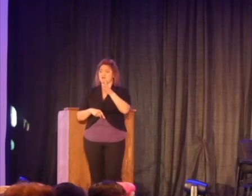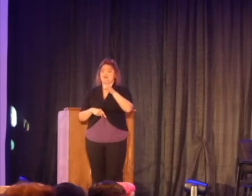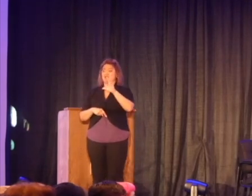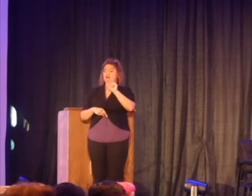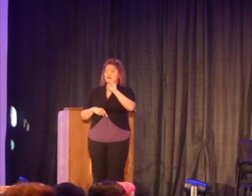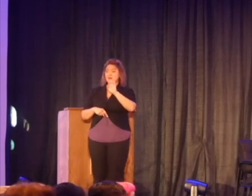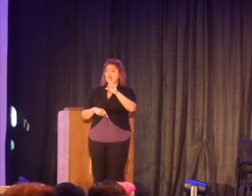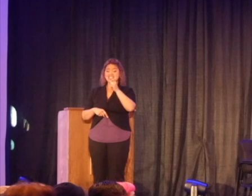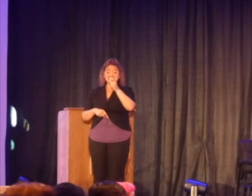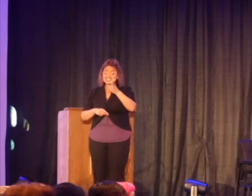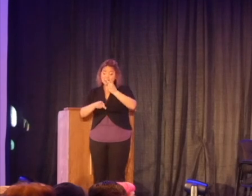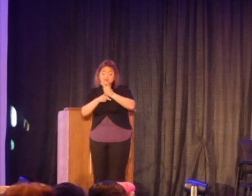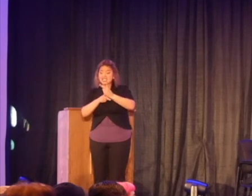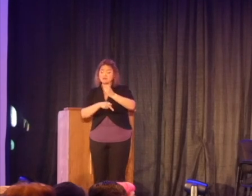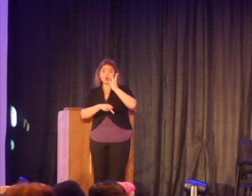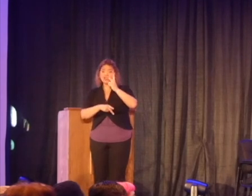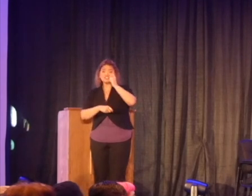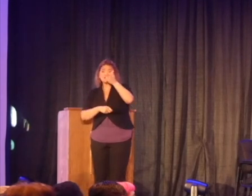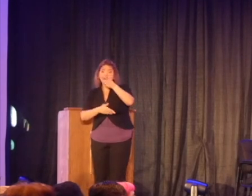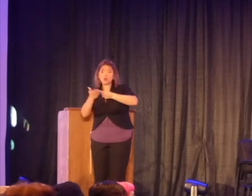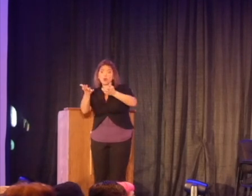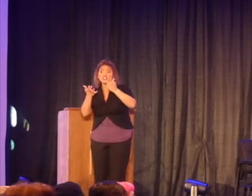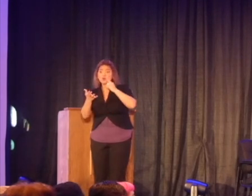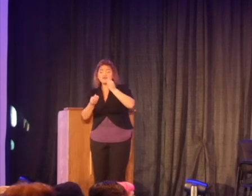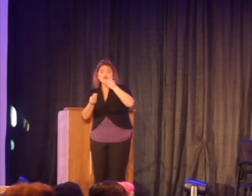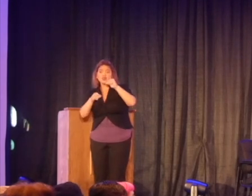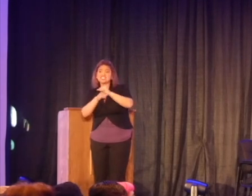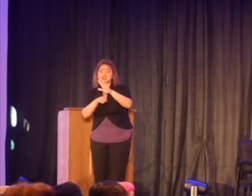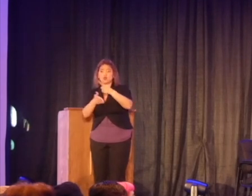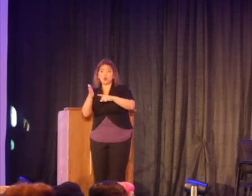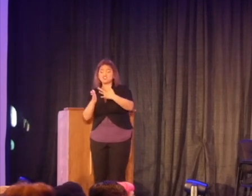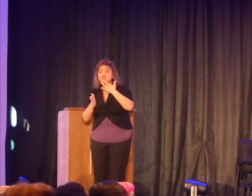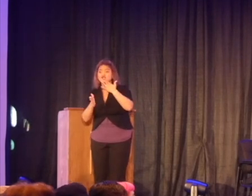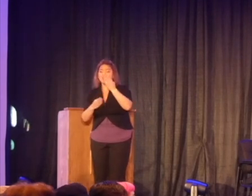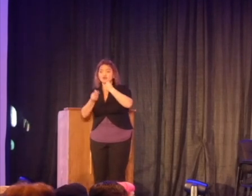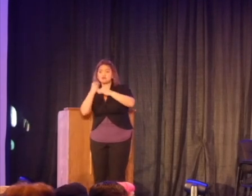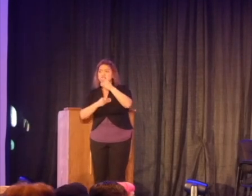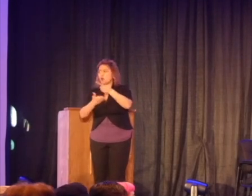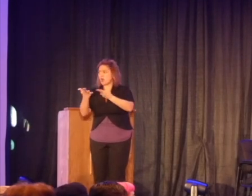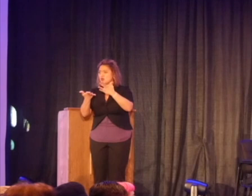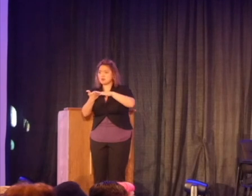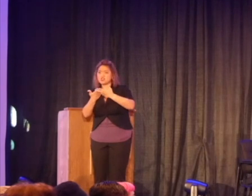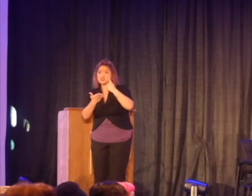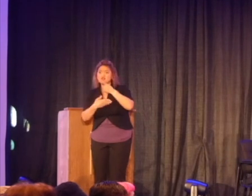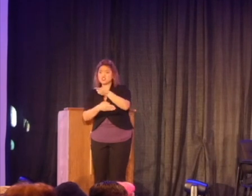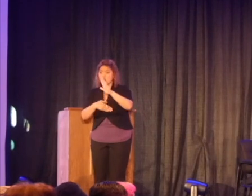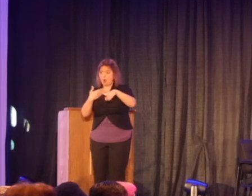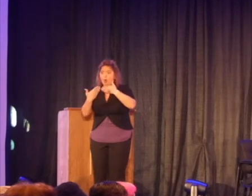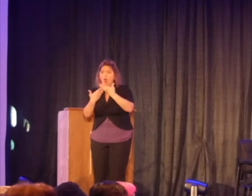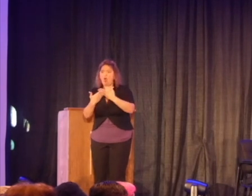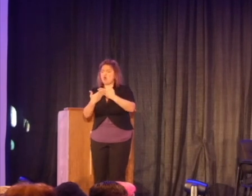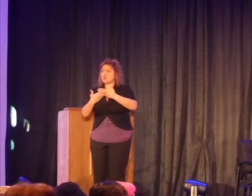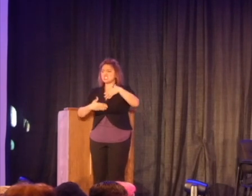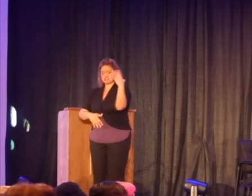happy birthday. Hey, be careful. I'll see you tomorrow. What do you want for dinner? What is your favorite meal? What do you want me to cook for you? All those things were